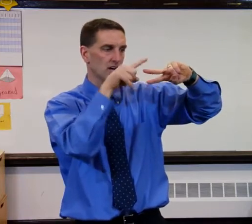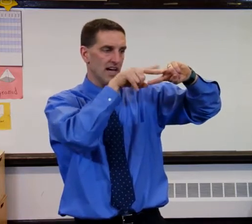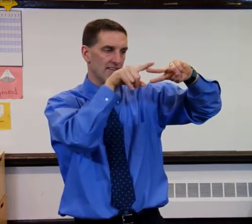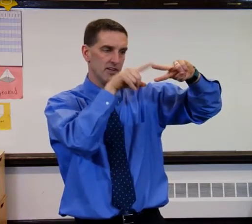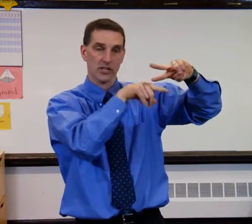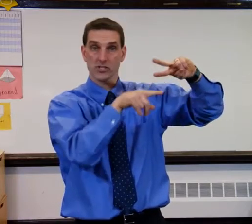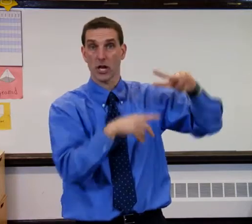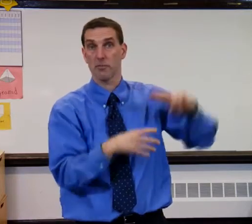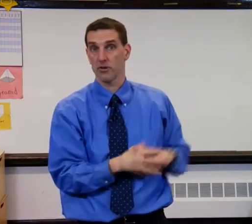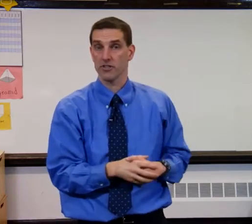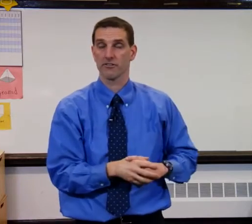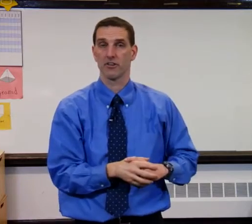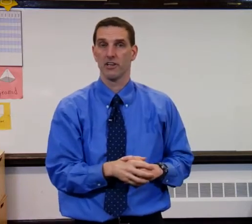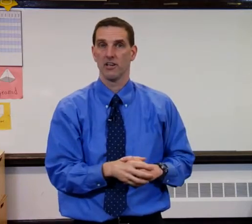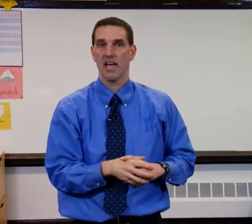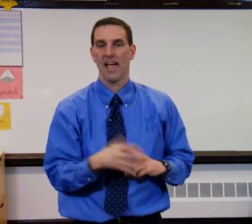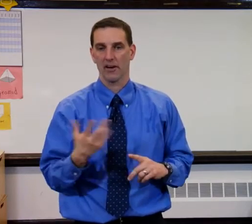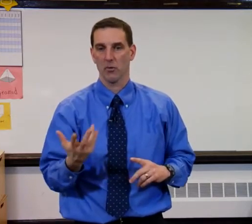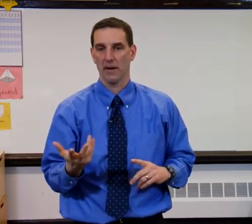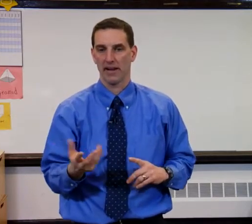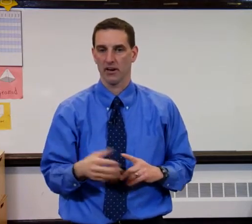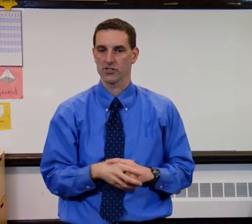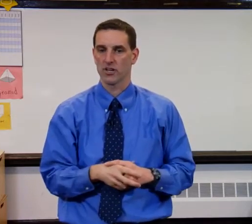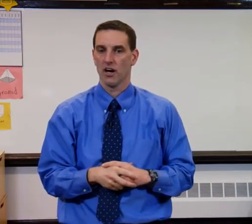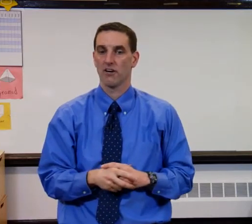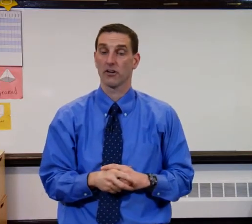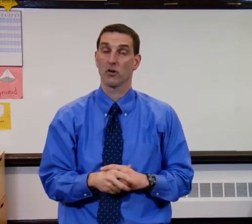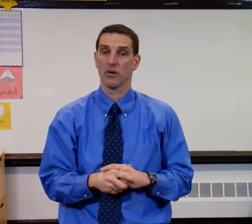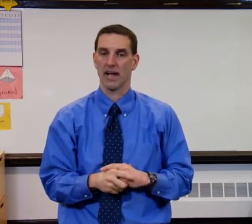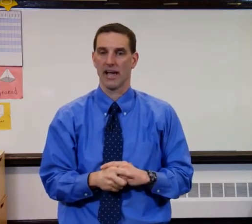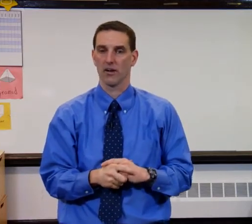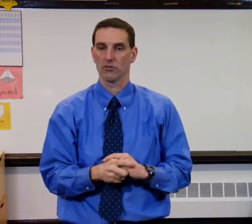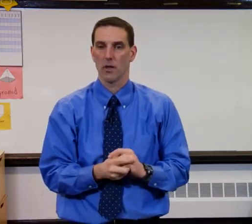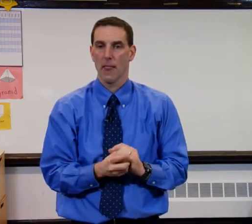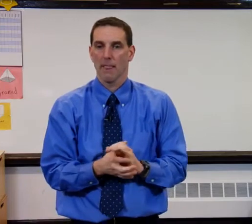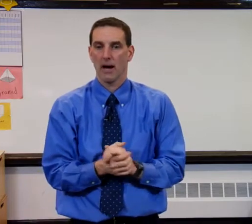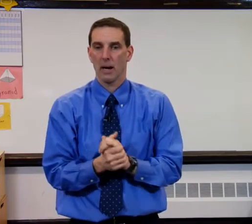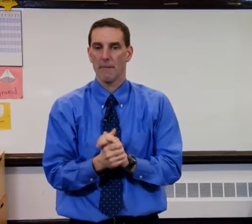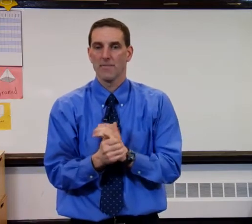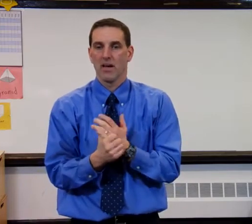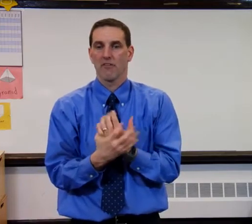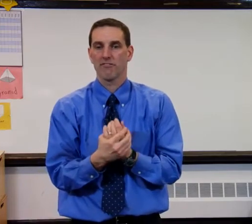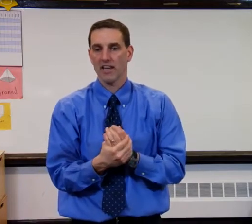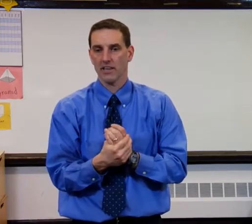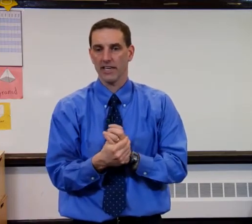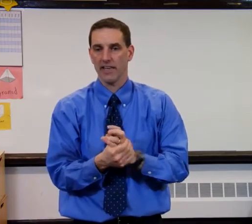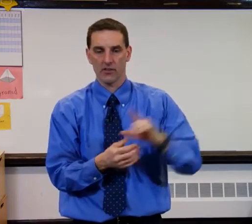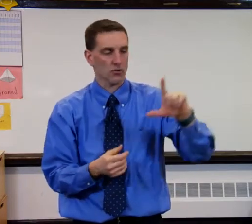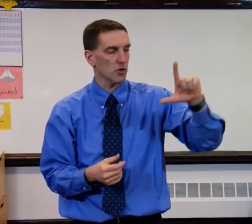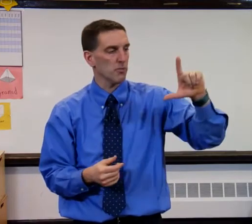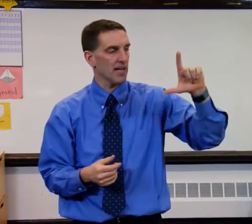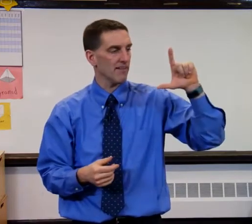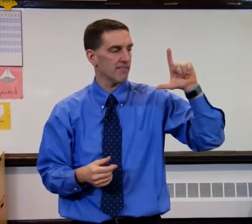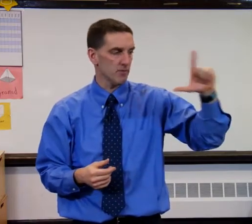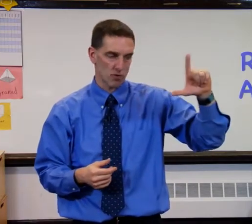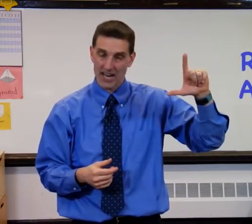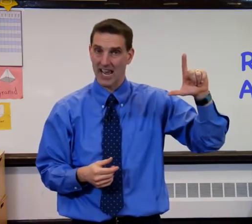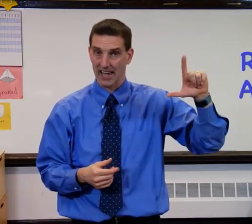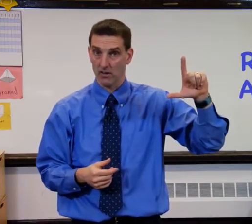And then you can set up your different angle pairs of congruent angles. Finally, in this group, we have the right angle,